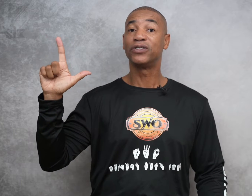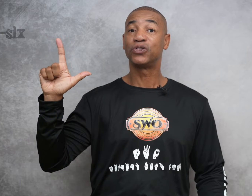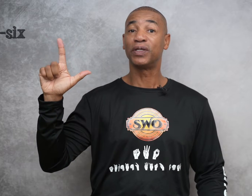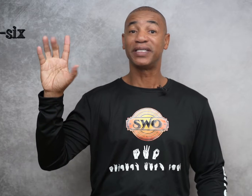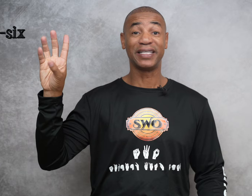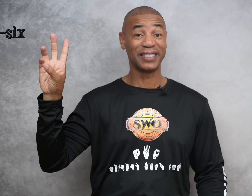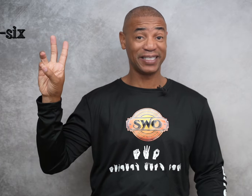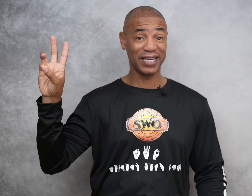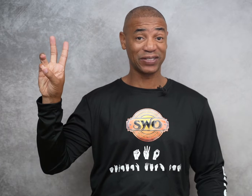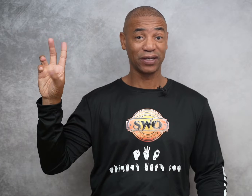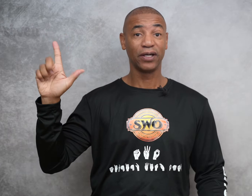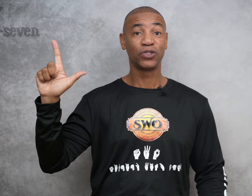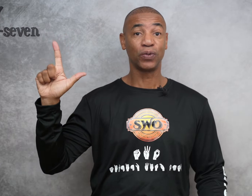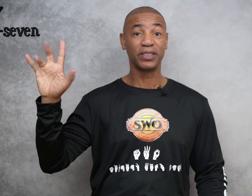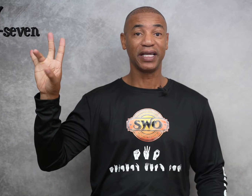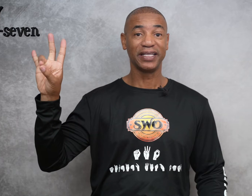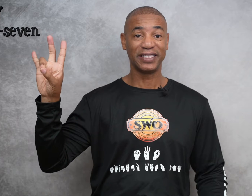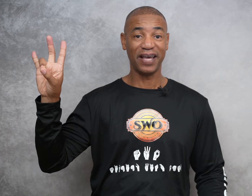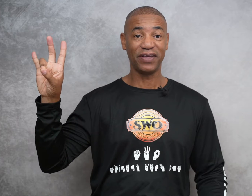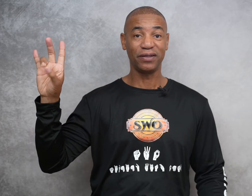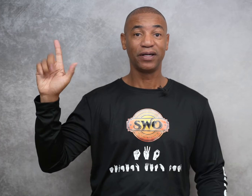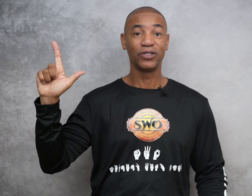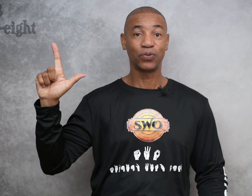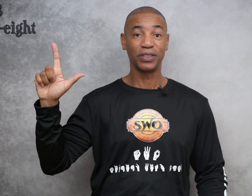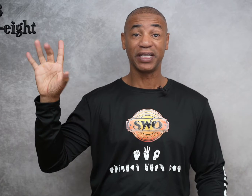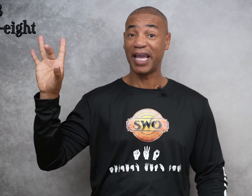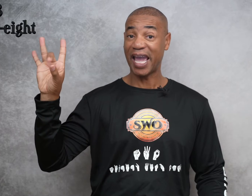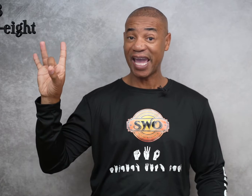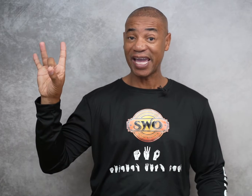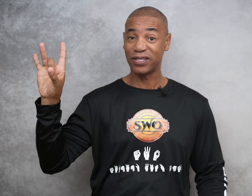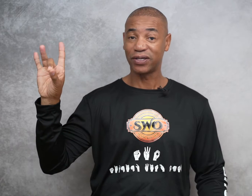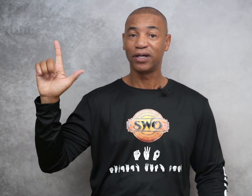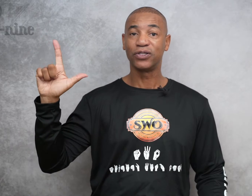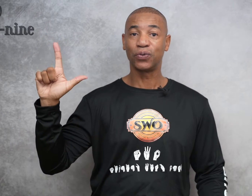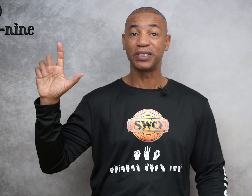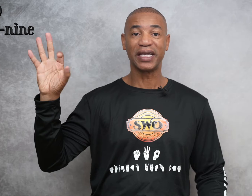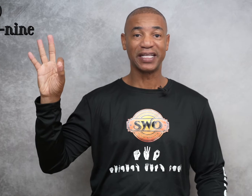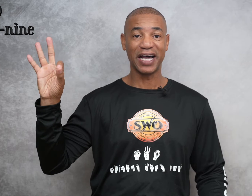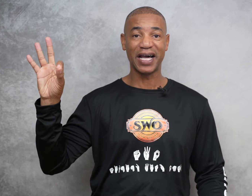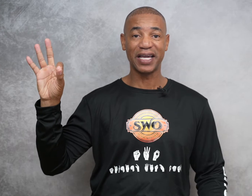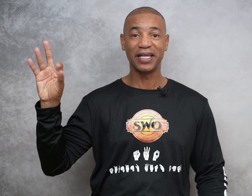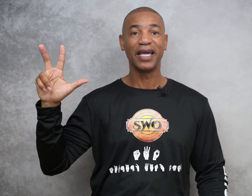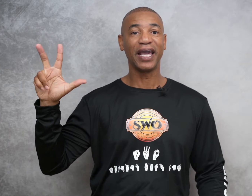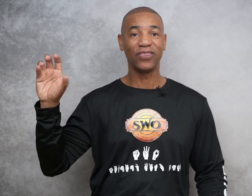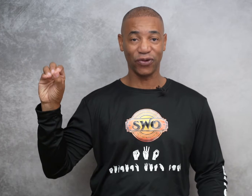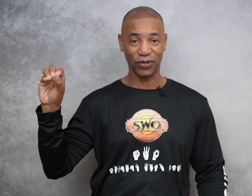26, 27, 28, 29, and 30.